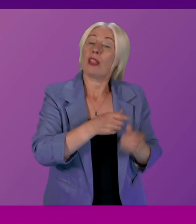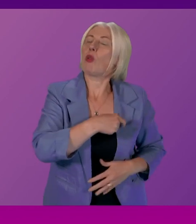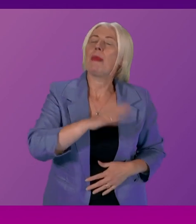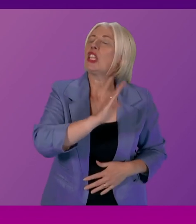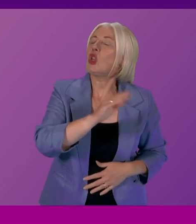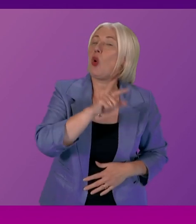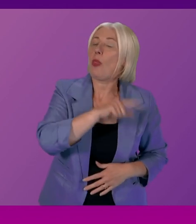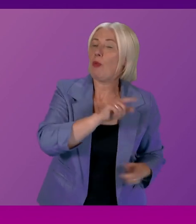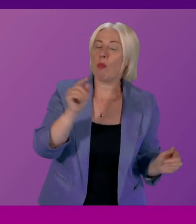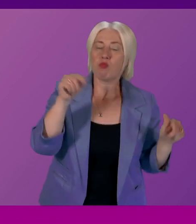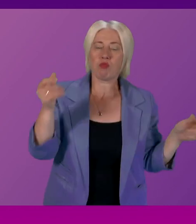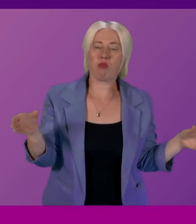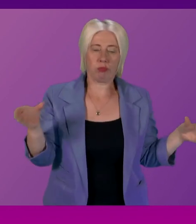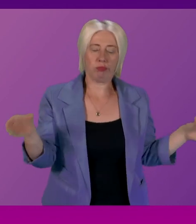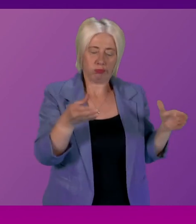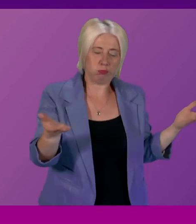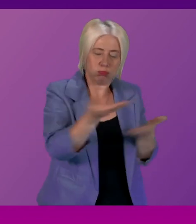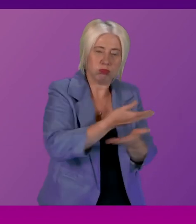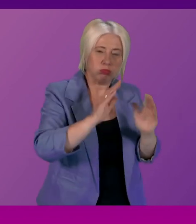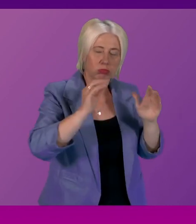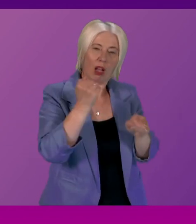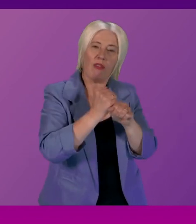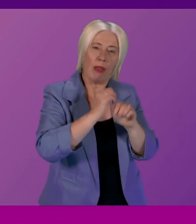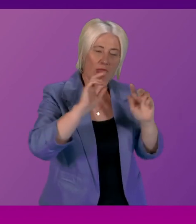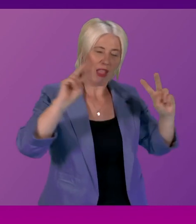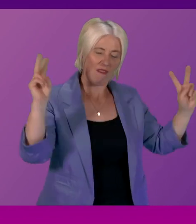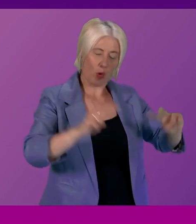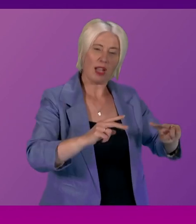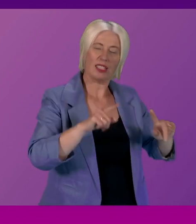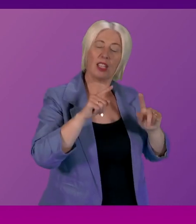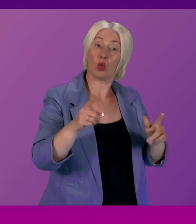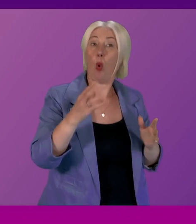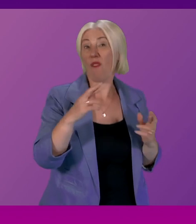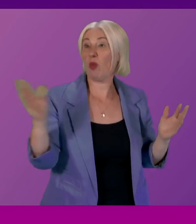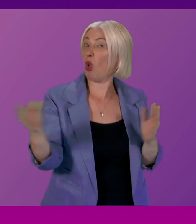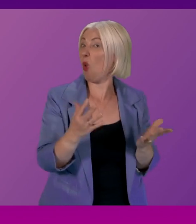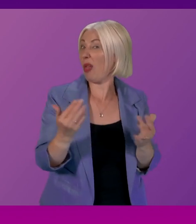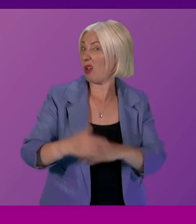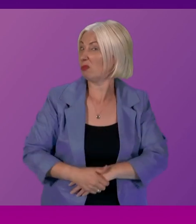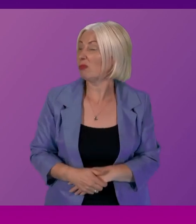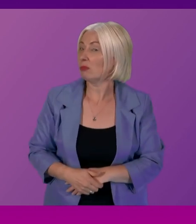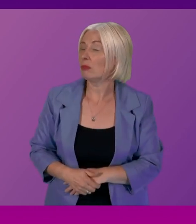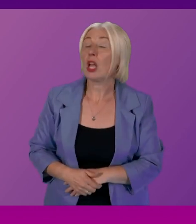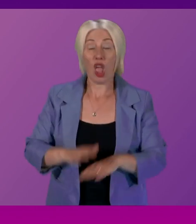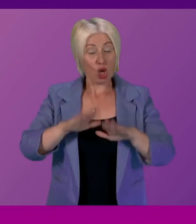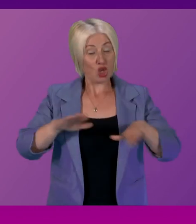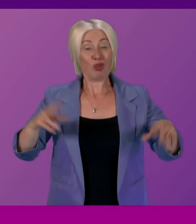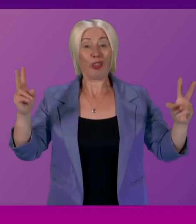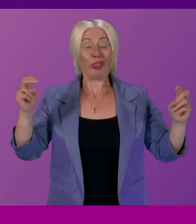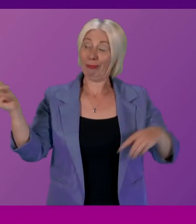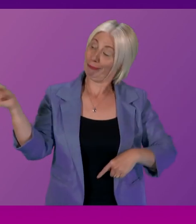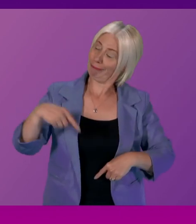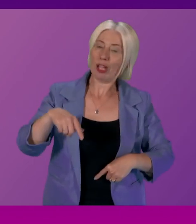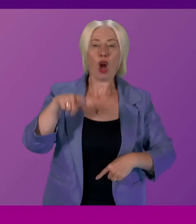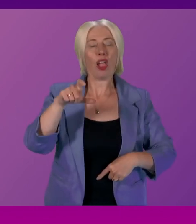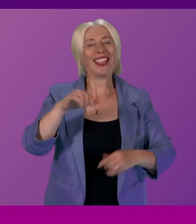a cross government focus which I hope will be welcome by all thank you sticking with the children theme I want to invite back in Colette